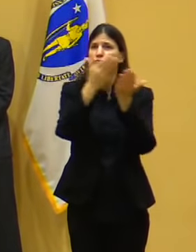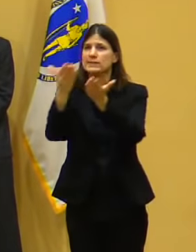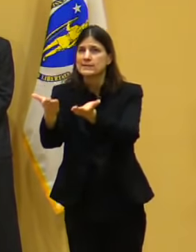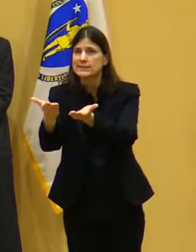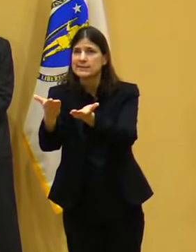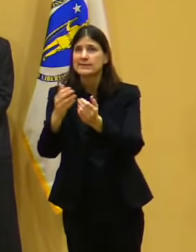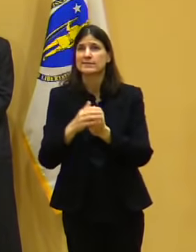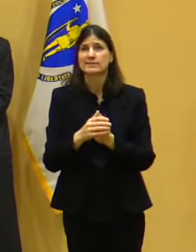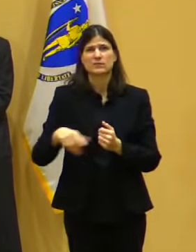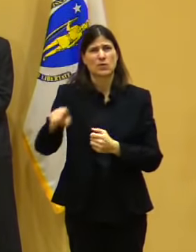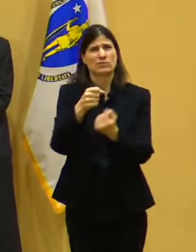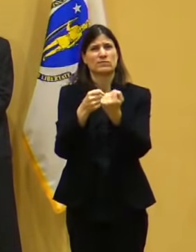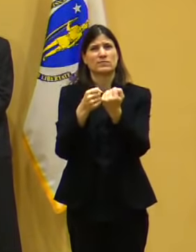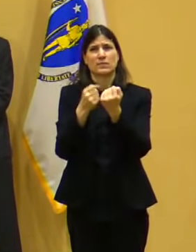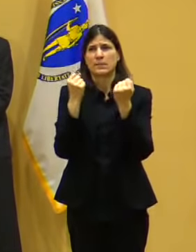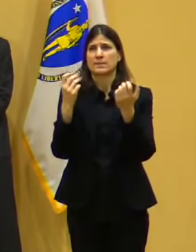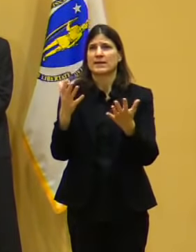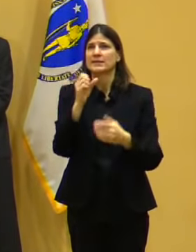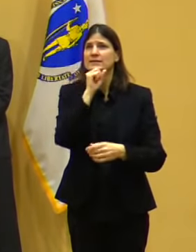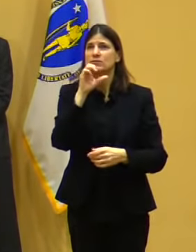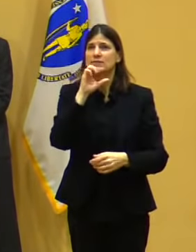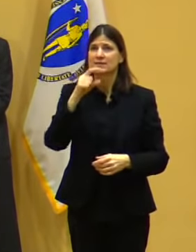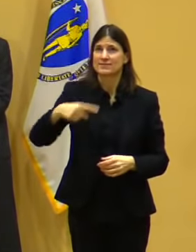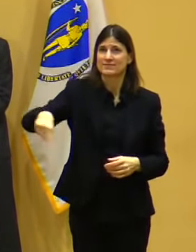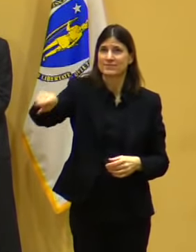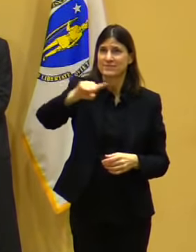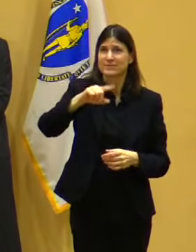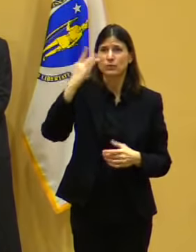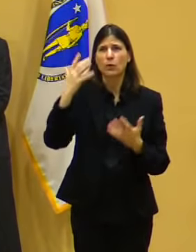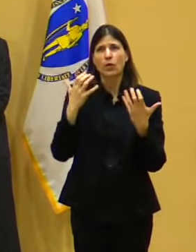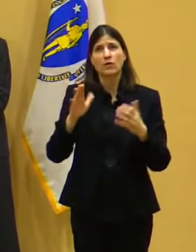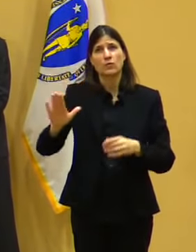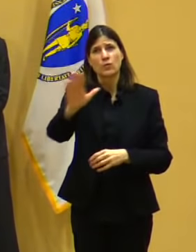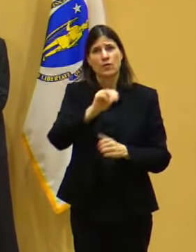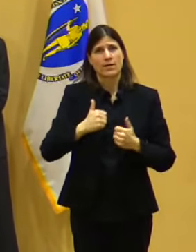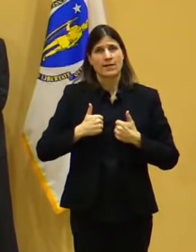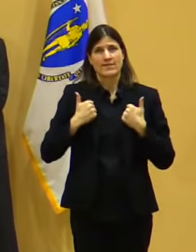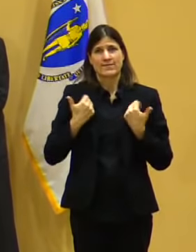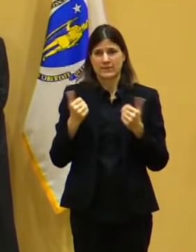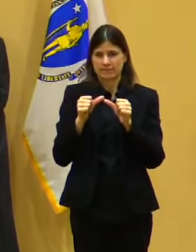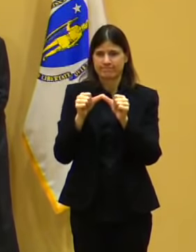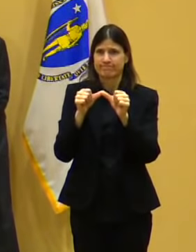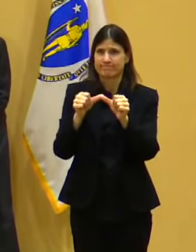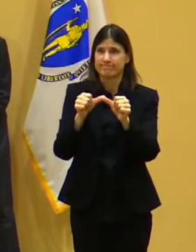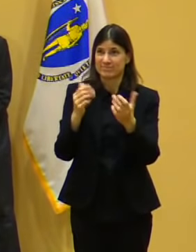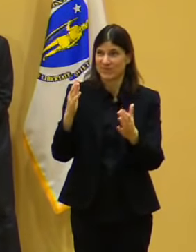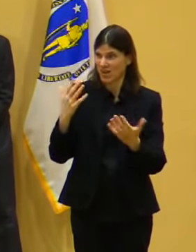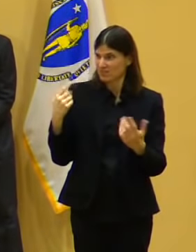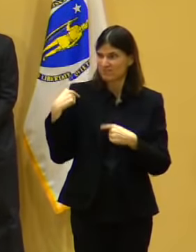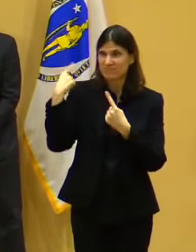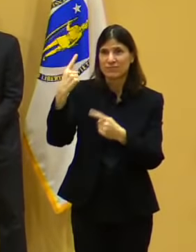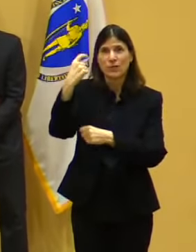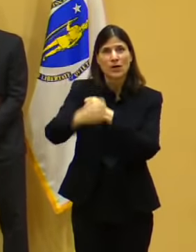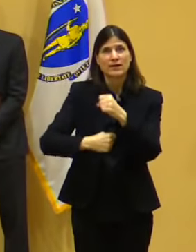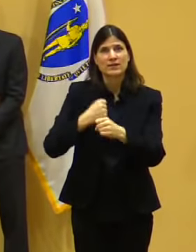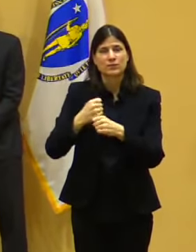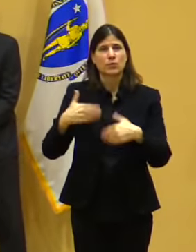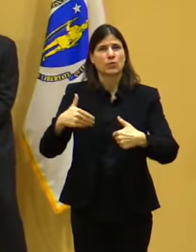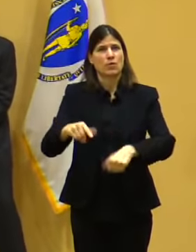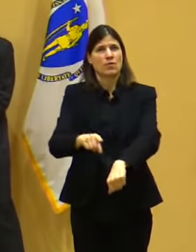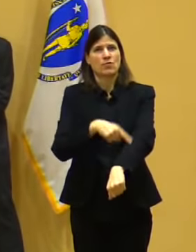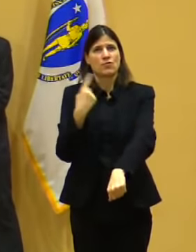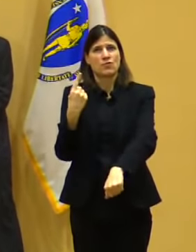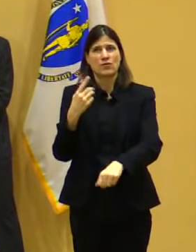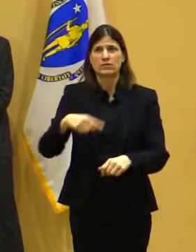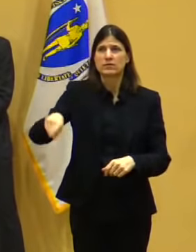as this pandemic went on for over a year now. I think we're hitting the anniversary pretty soon of when we all had to